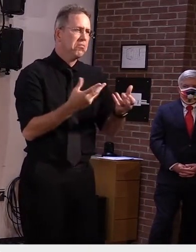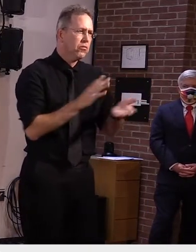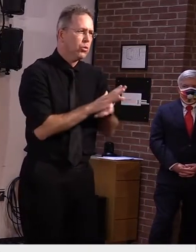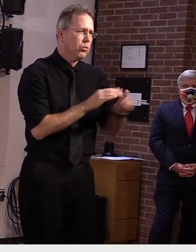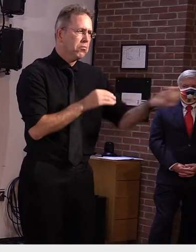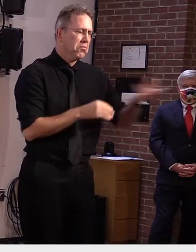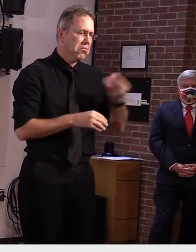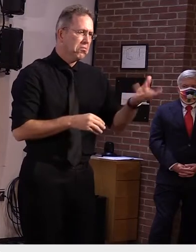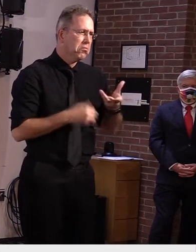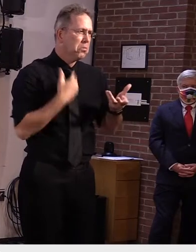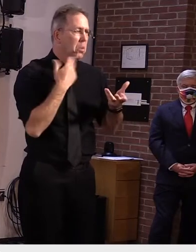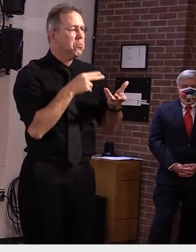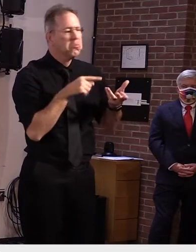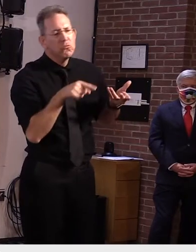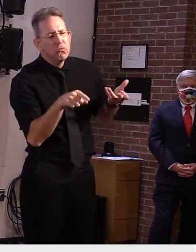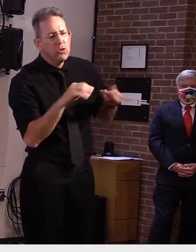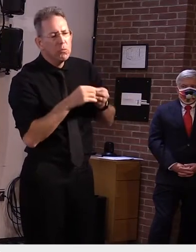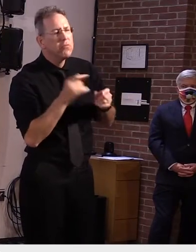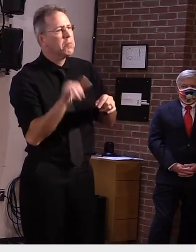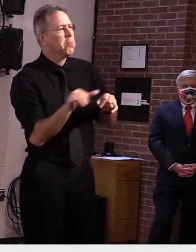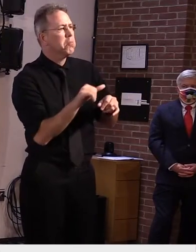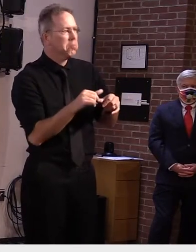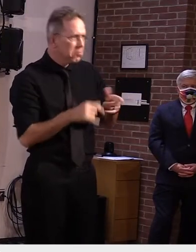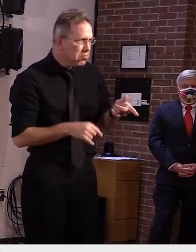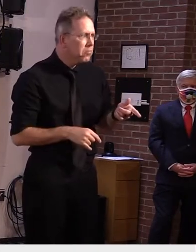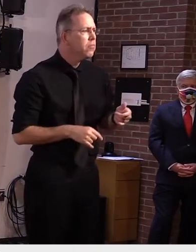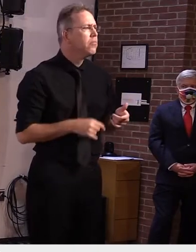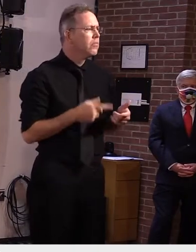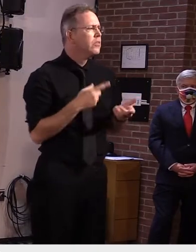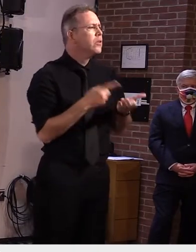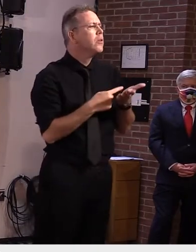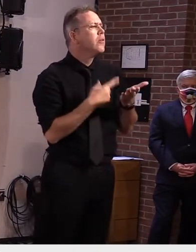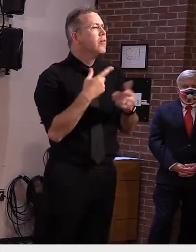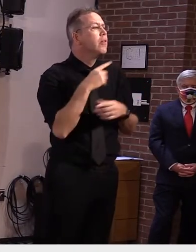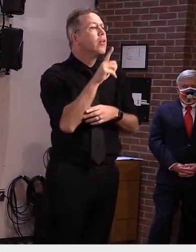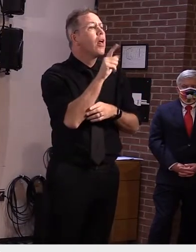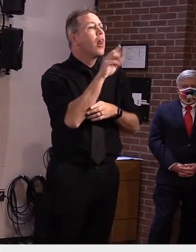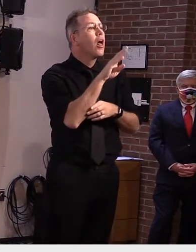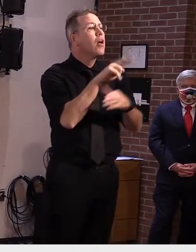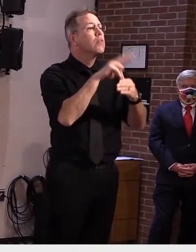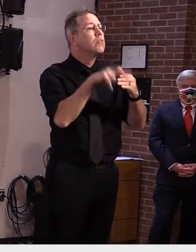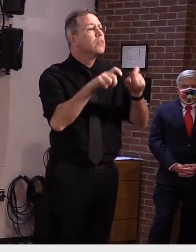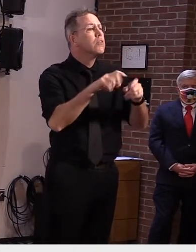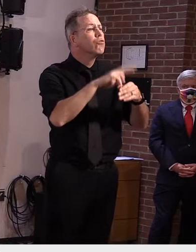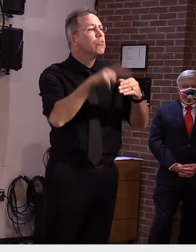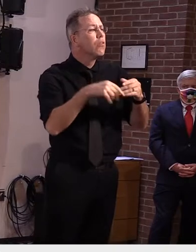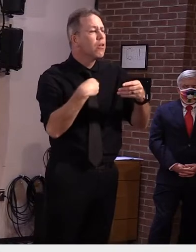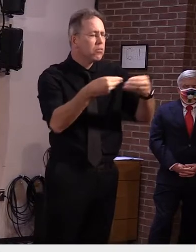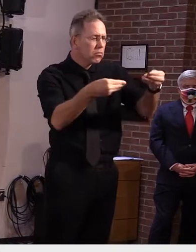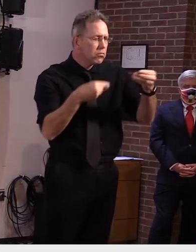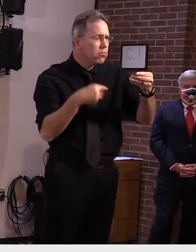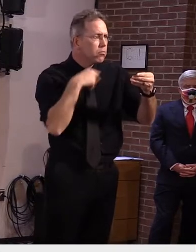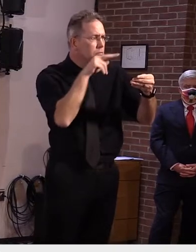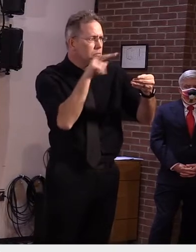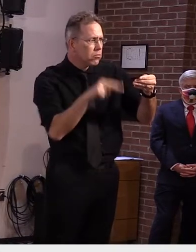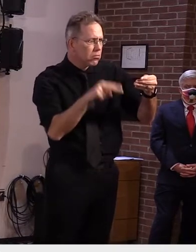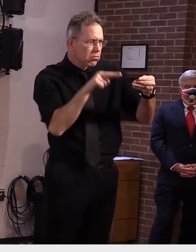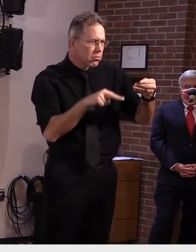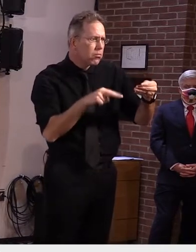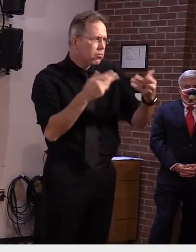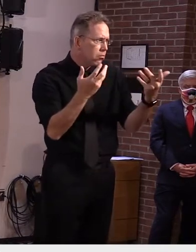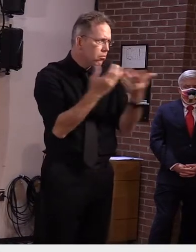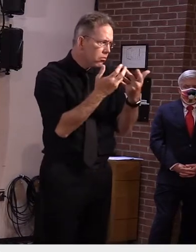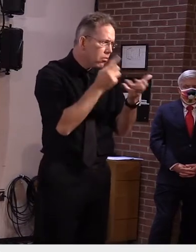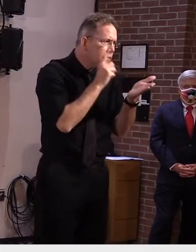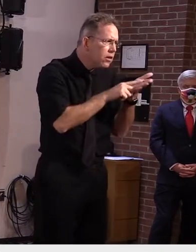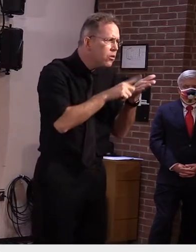sometimes we get lab results we investigate the cases in in that case investigation we determine whether